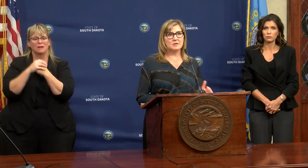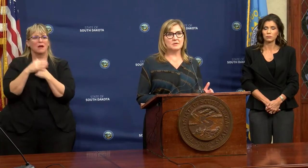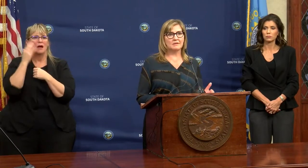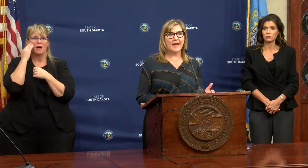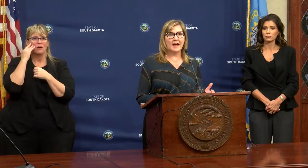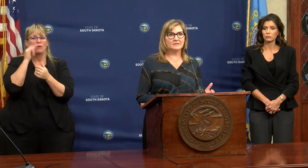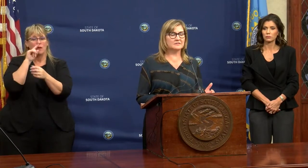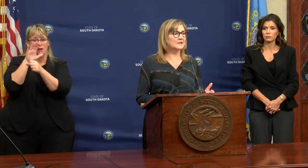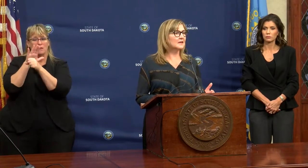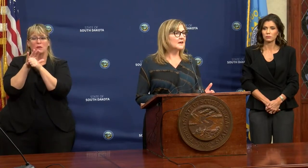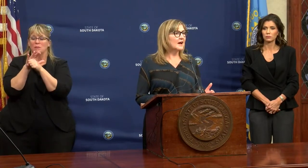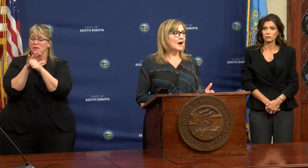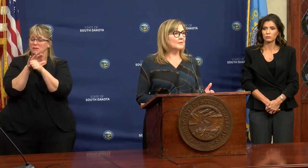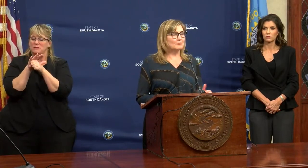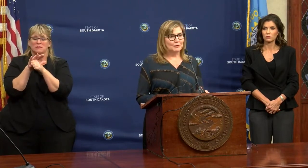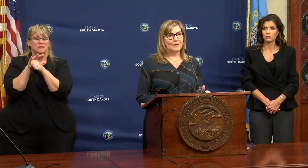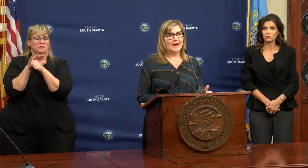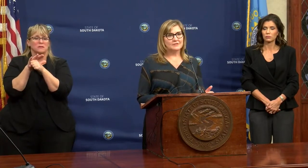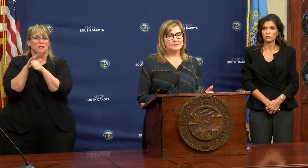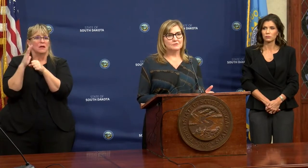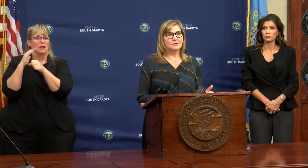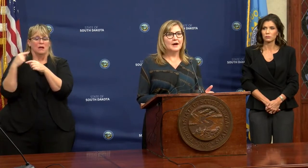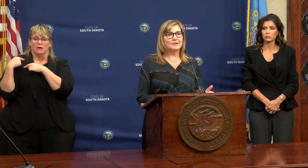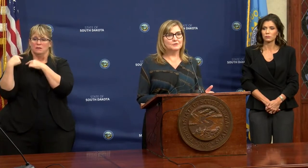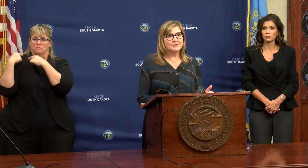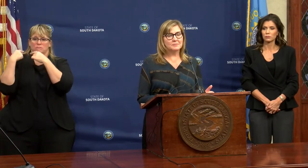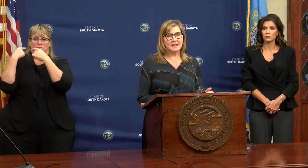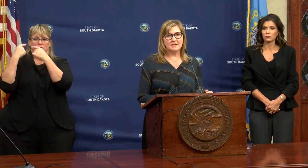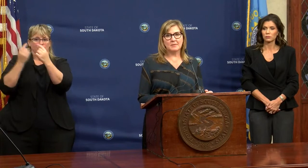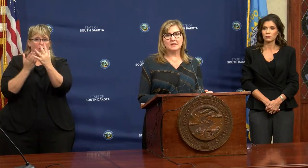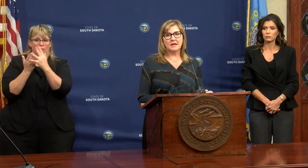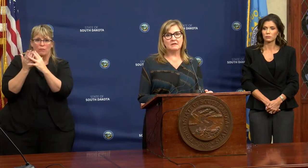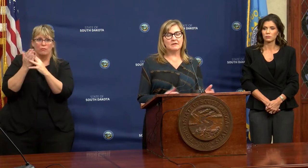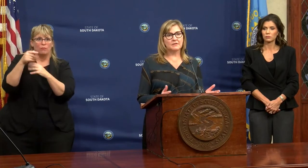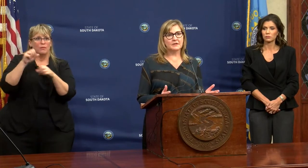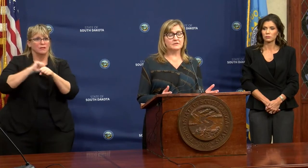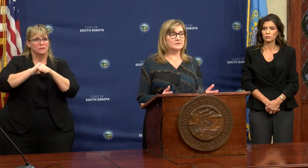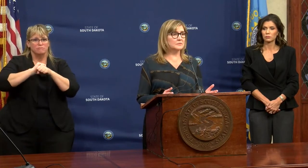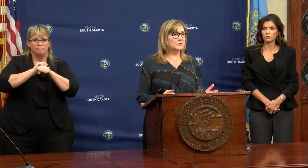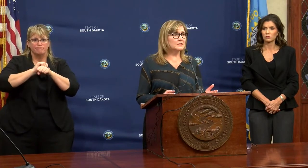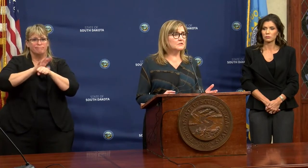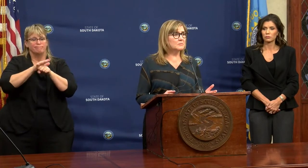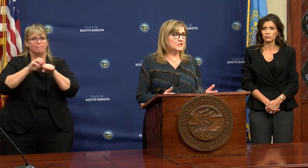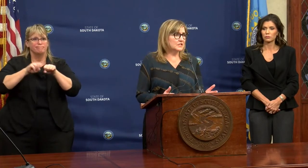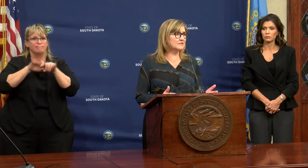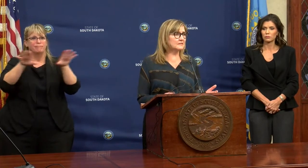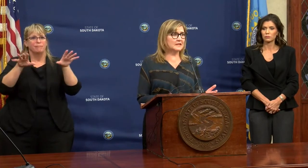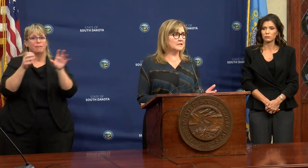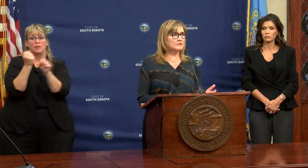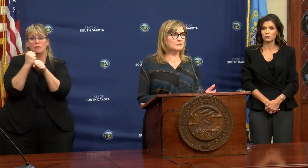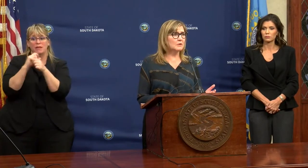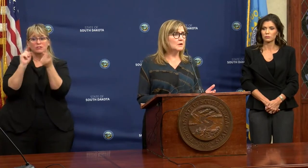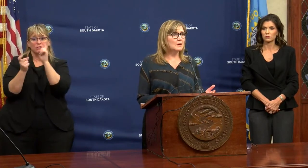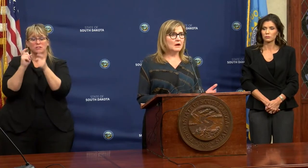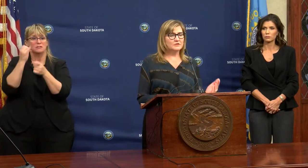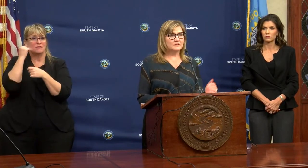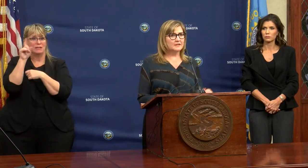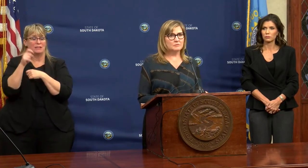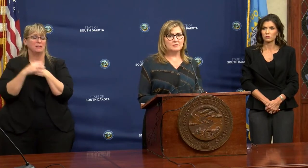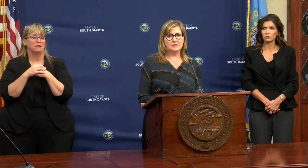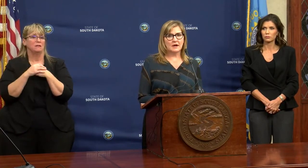that that commitment lasts and will last through through this pandemic and our health care systems will continue to make changes as they need to.